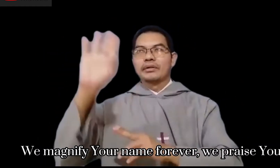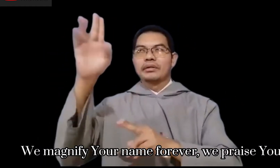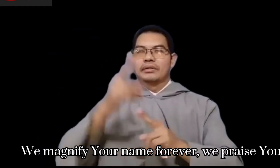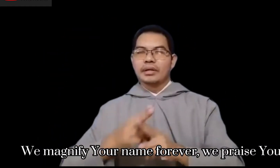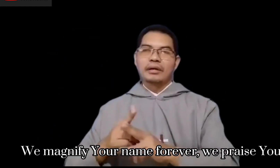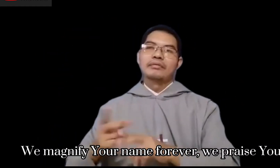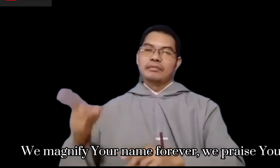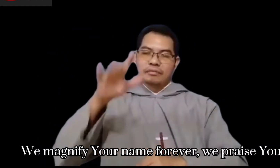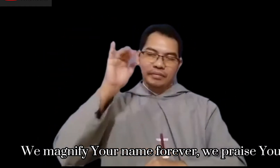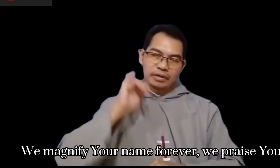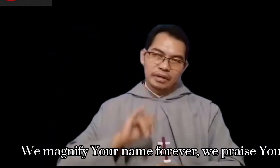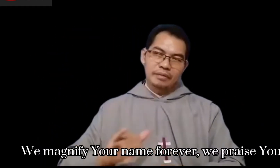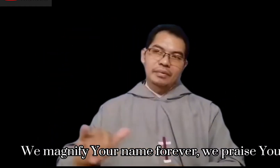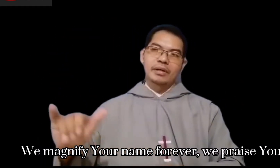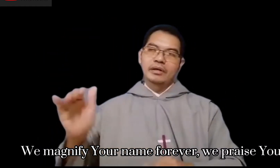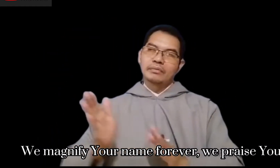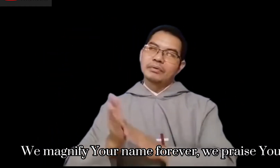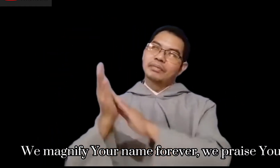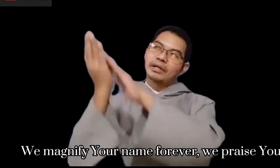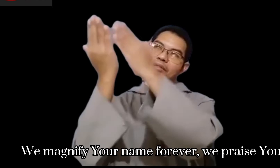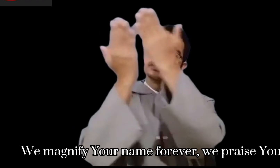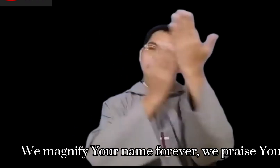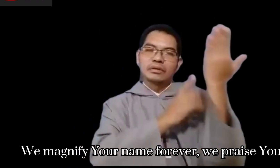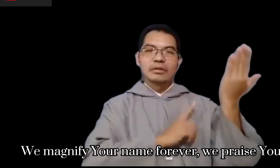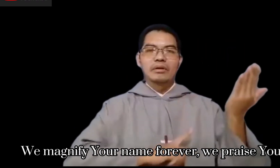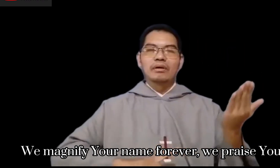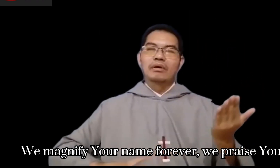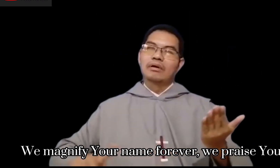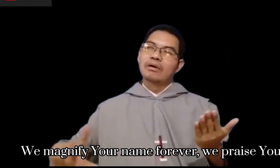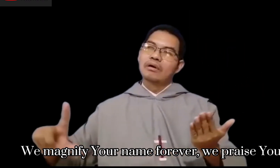name forever, we praise you Lord.